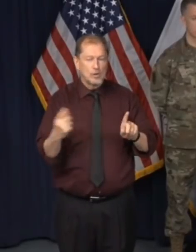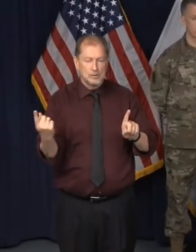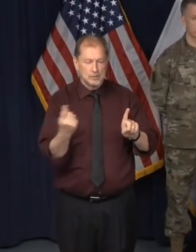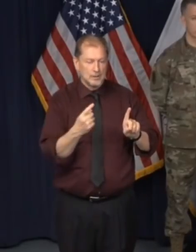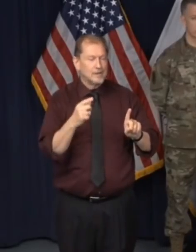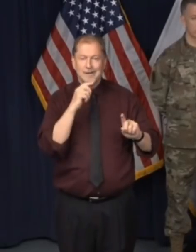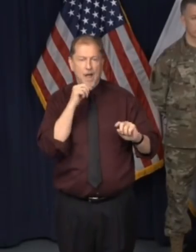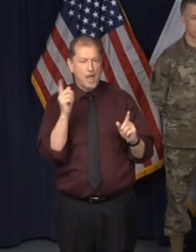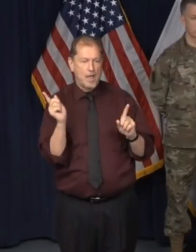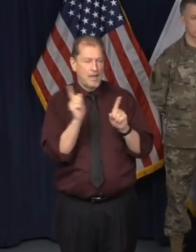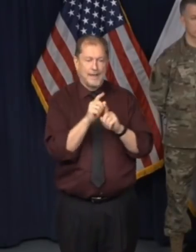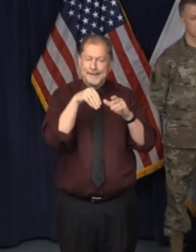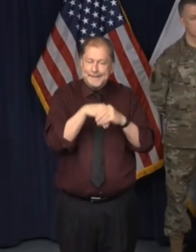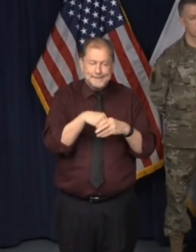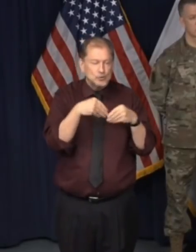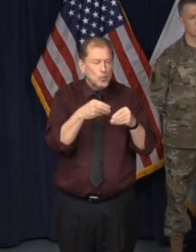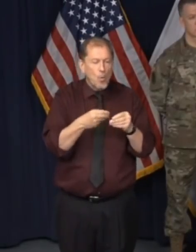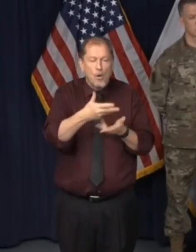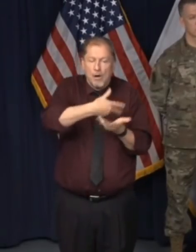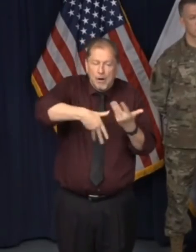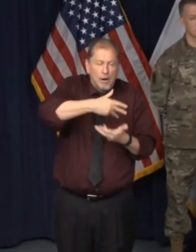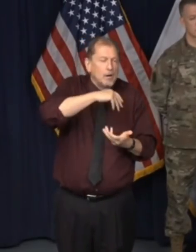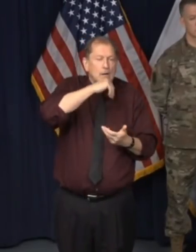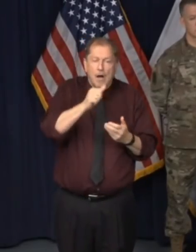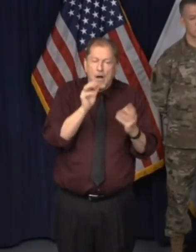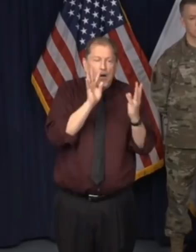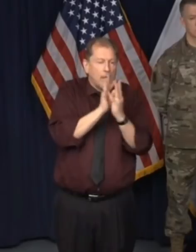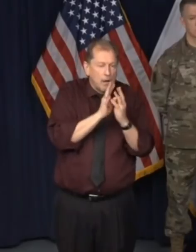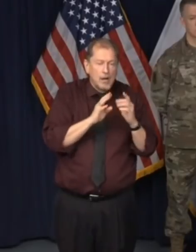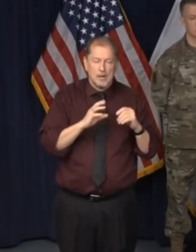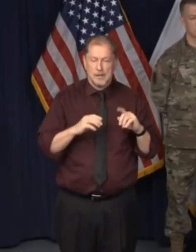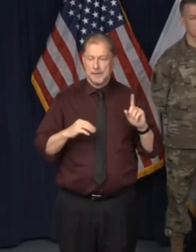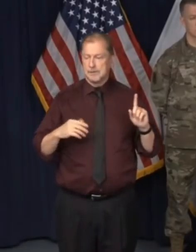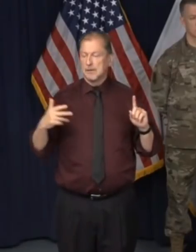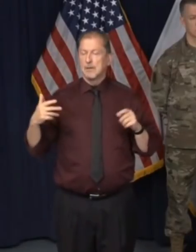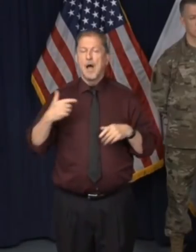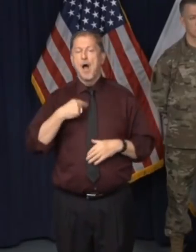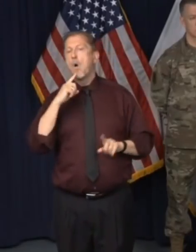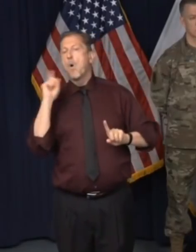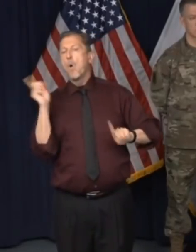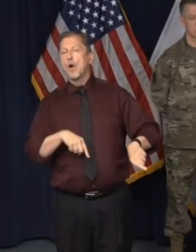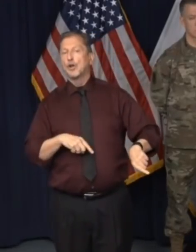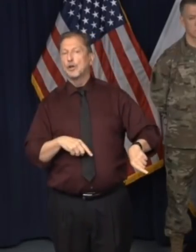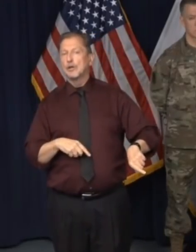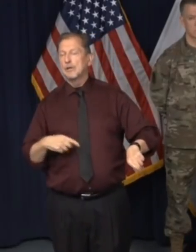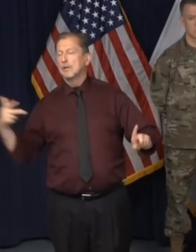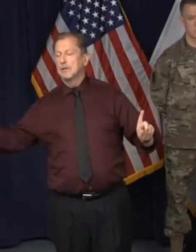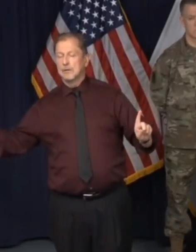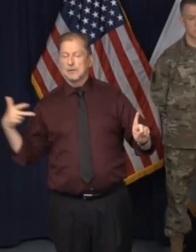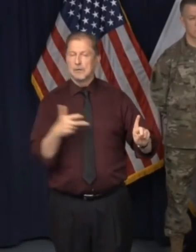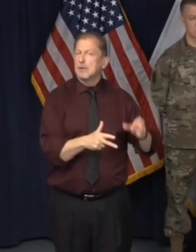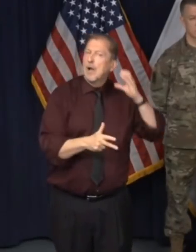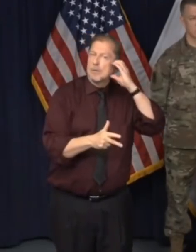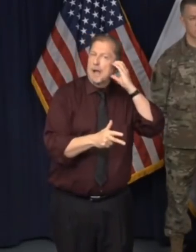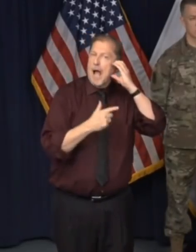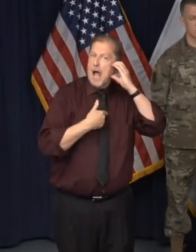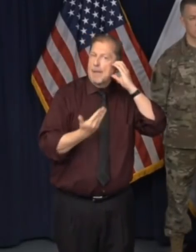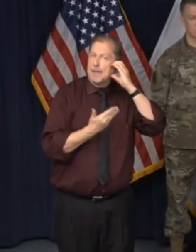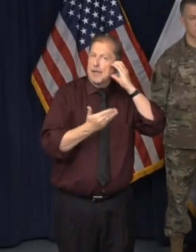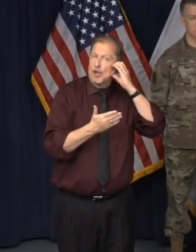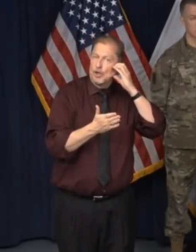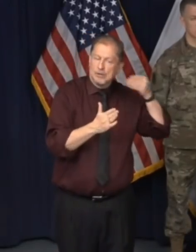socially distanced, um, and so the handoff of, you know, of, uh, just as it is with a drive up and pick up food,